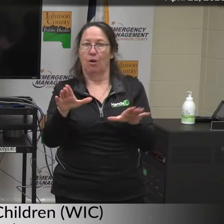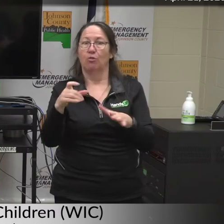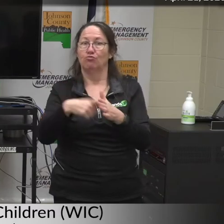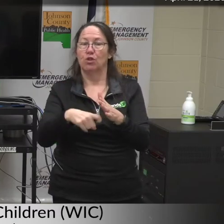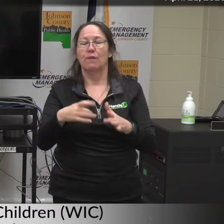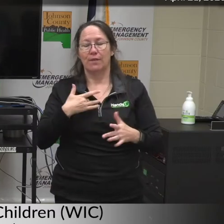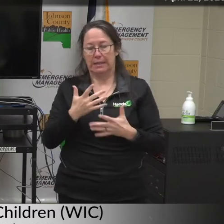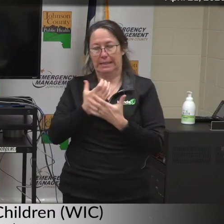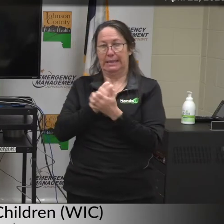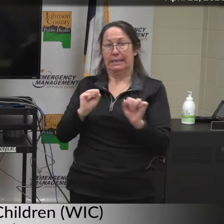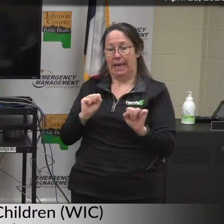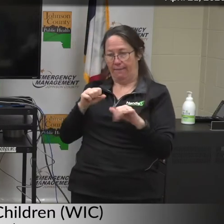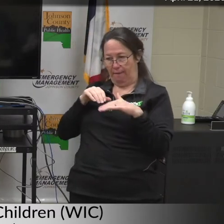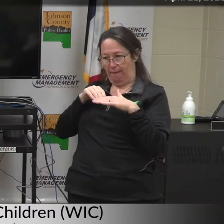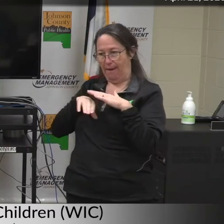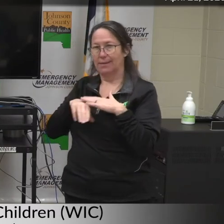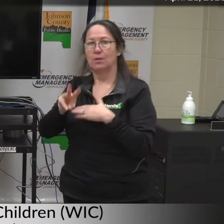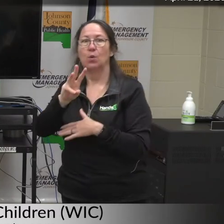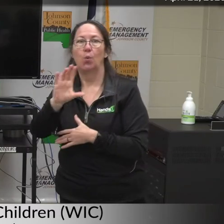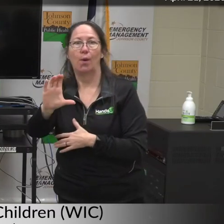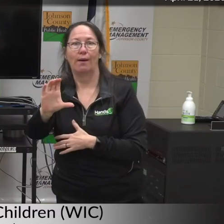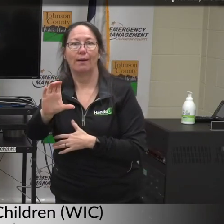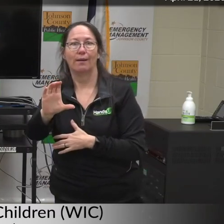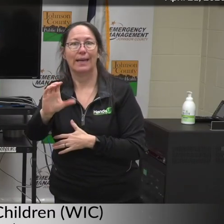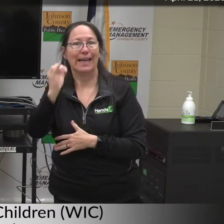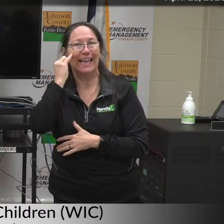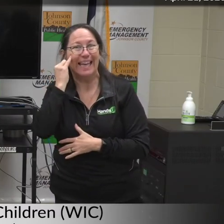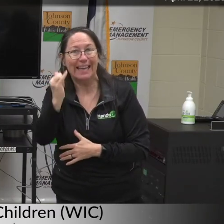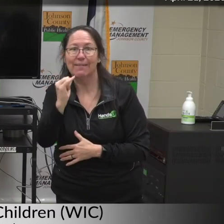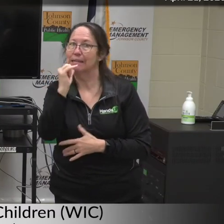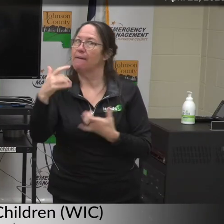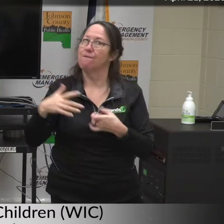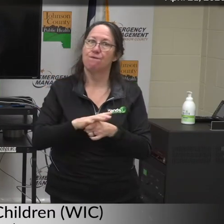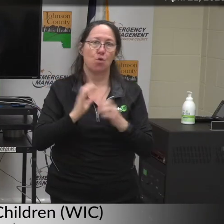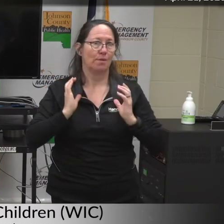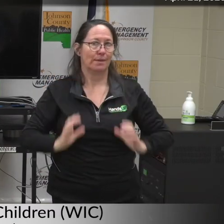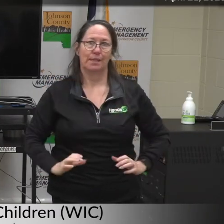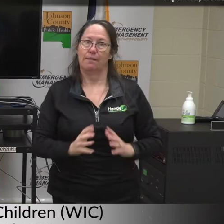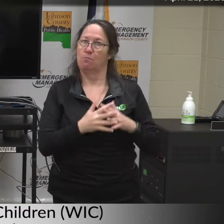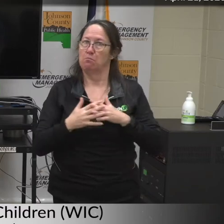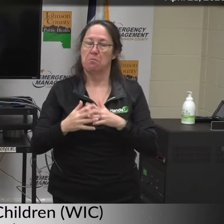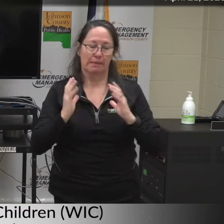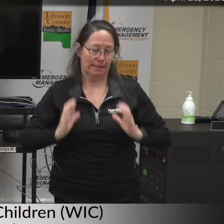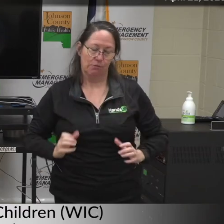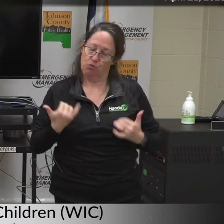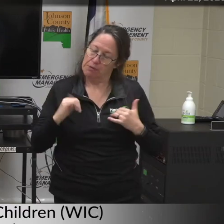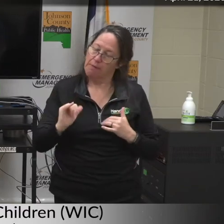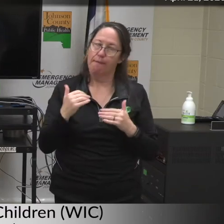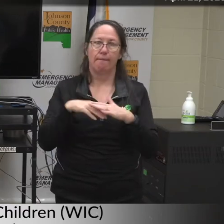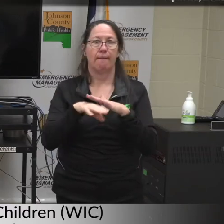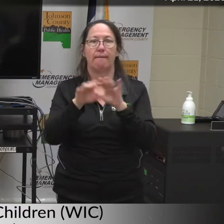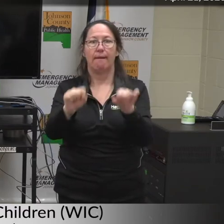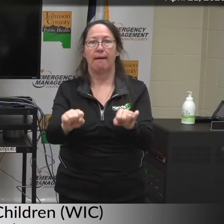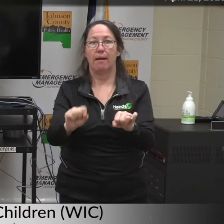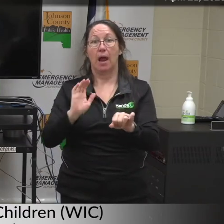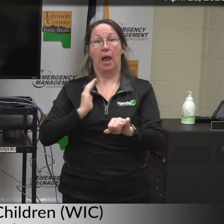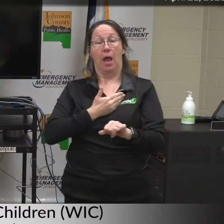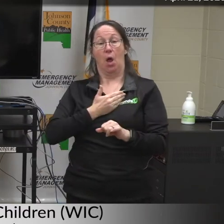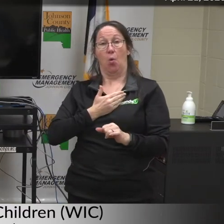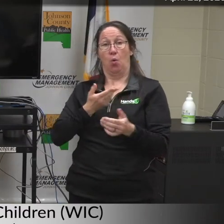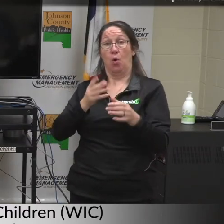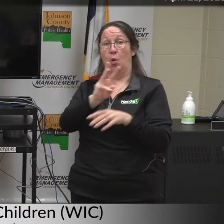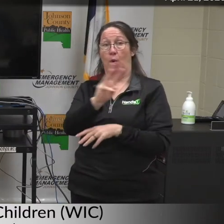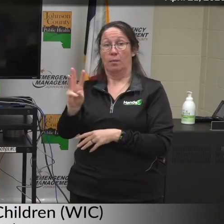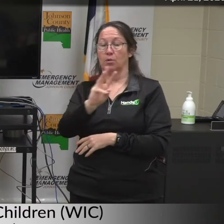can feel safe in utilizing WIC even if they are not a citizen. You can find eligibility information on our website